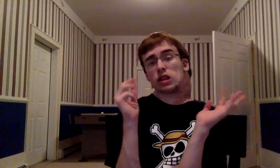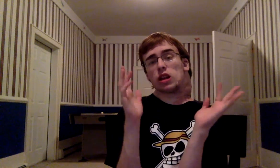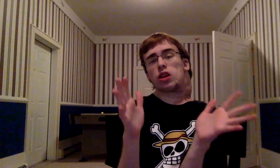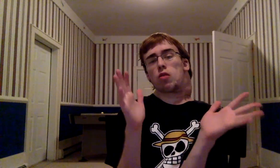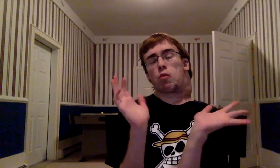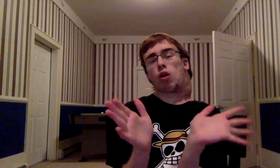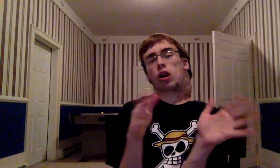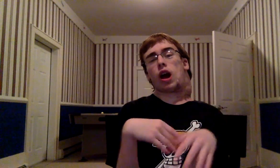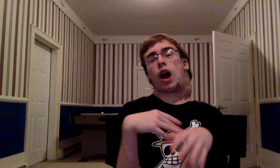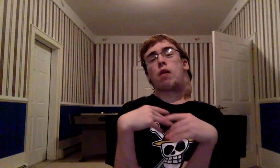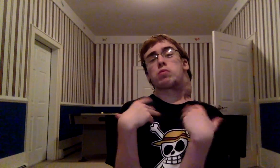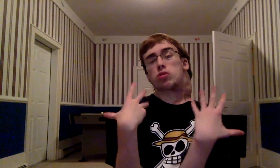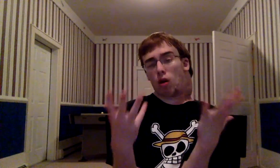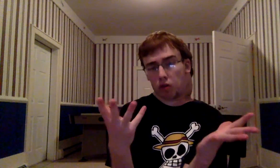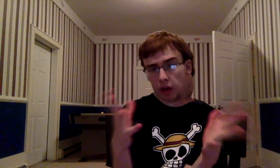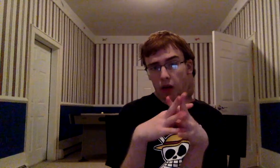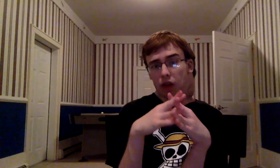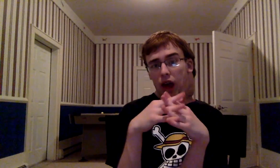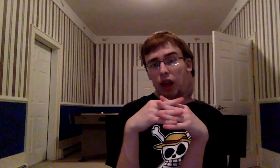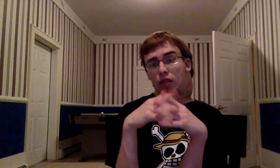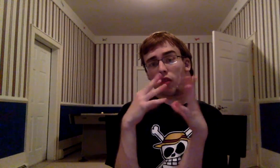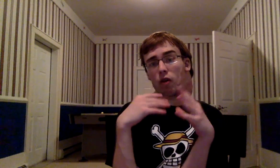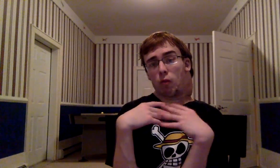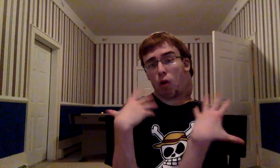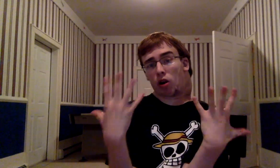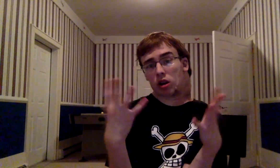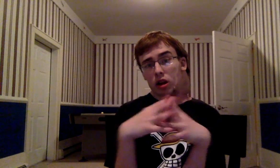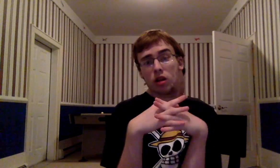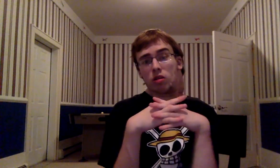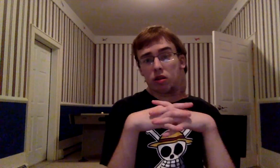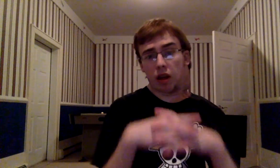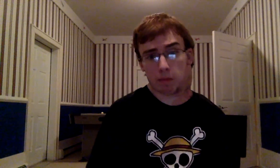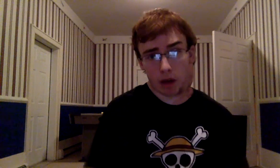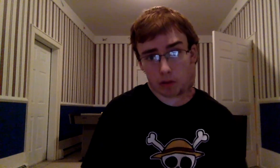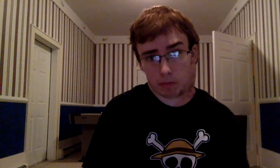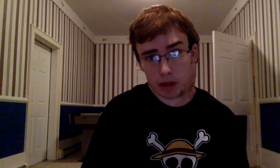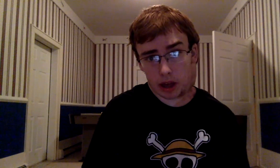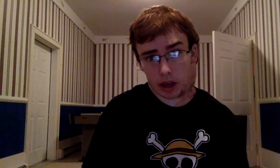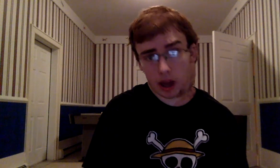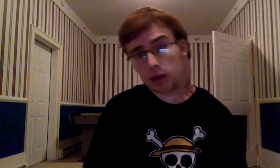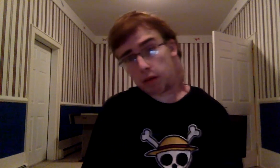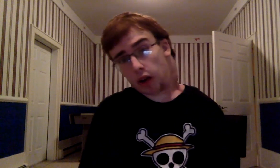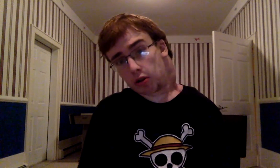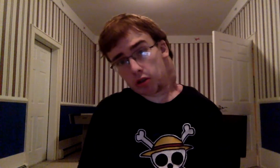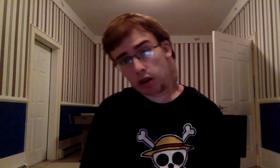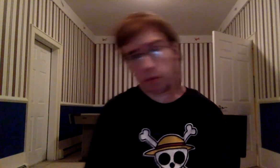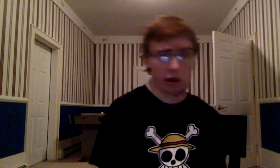doesn't work, I'm sorry about that It doesn't work It bothers me, and it bothers you It bothers